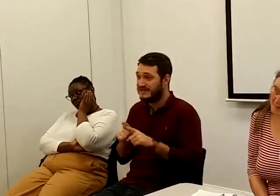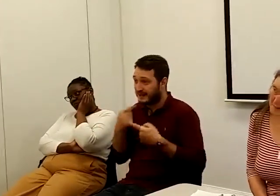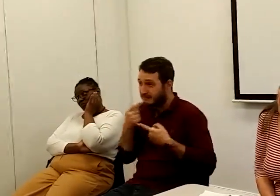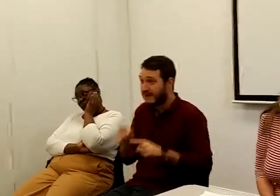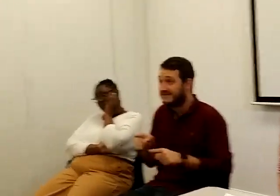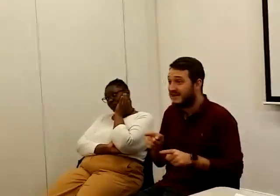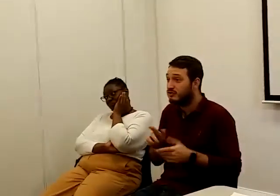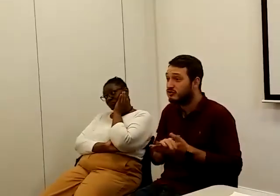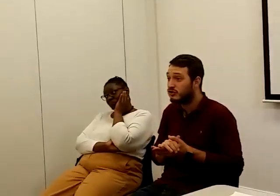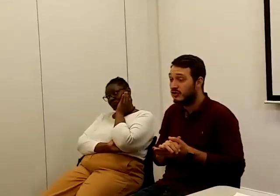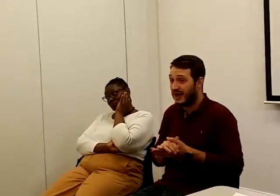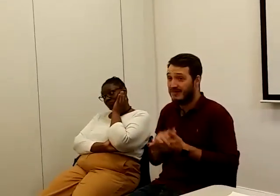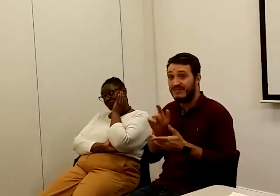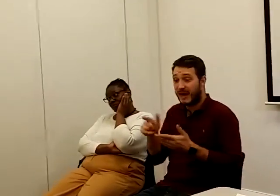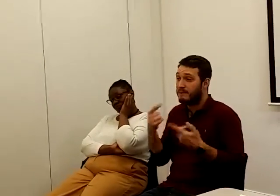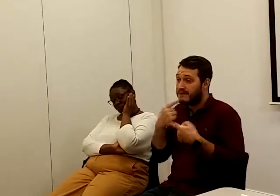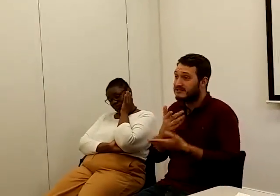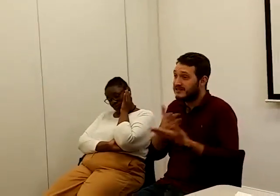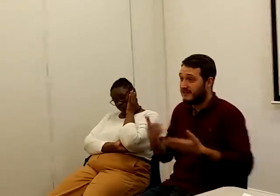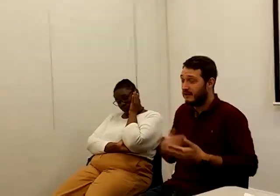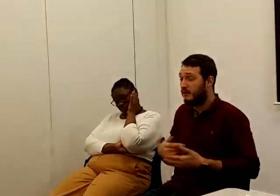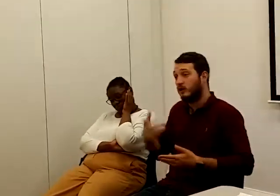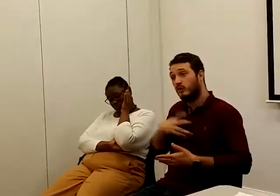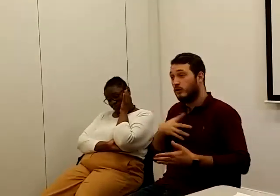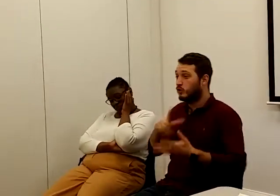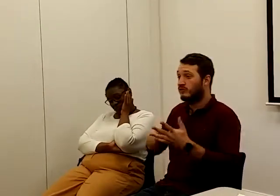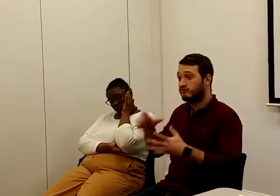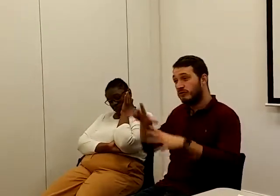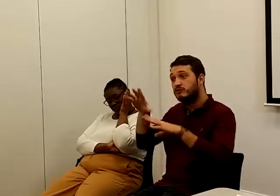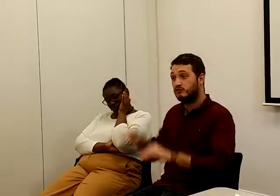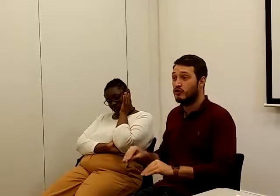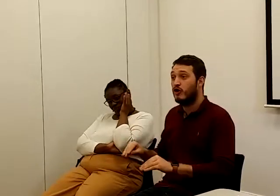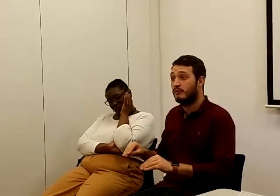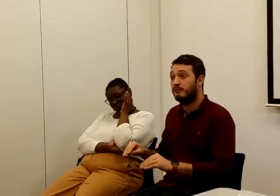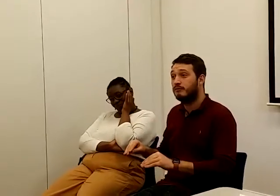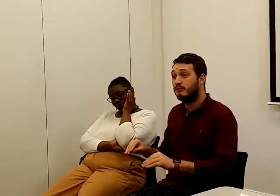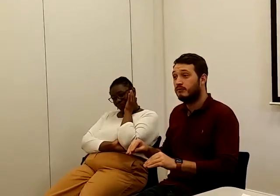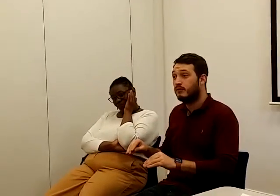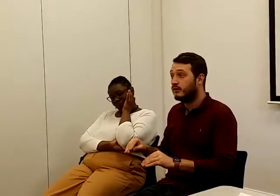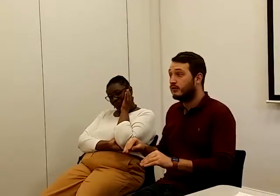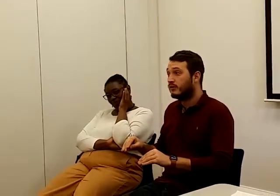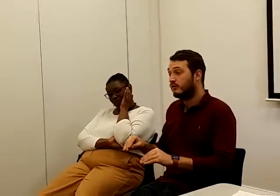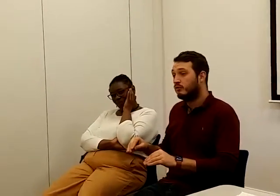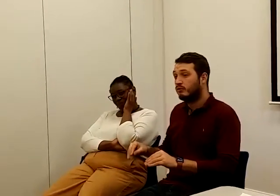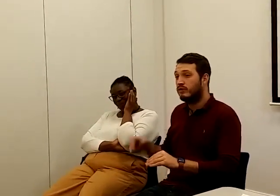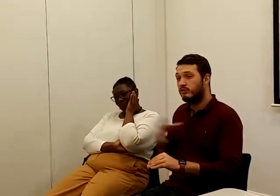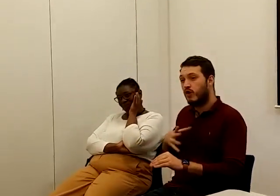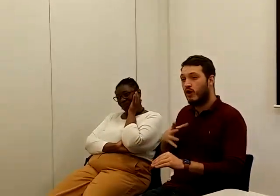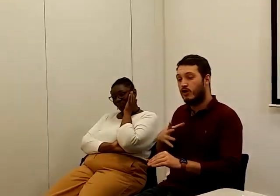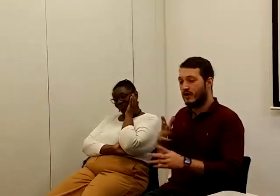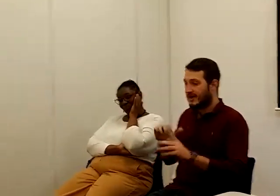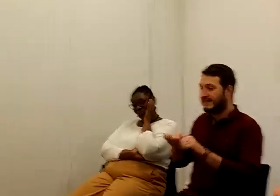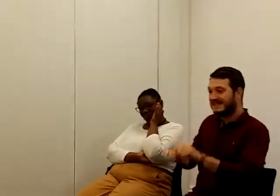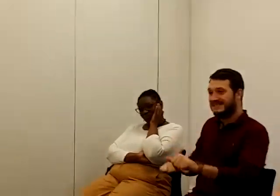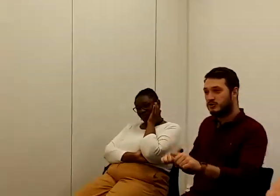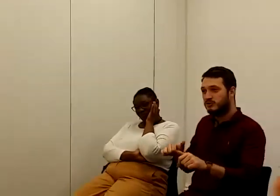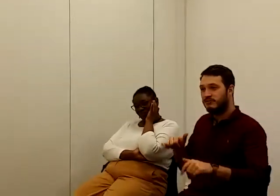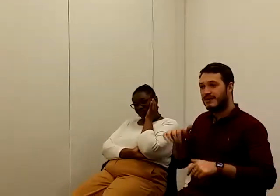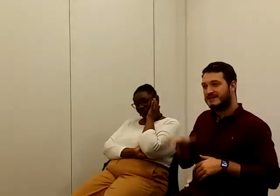end to universal credit. We want a system that is there to meet need, not to use